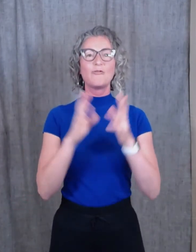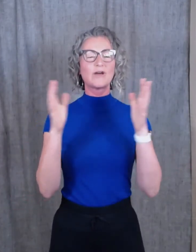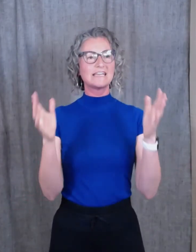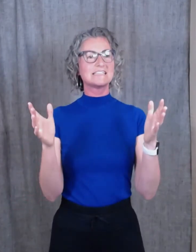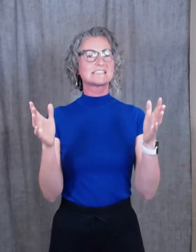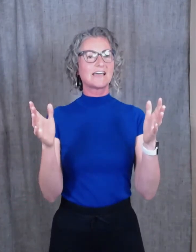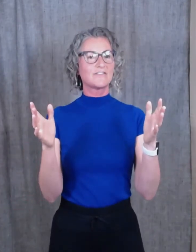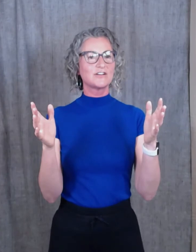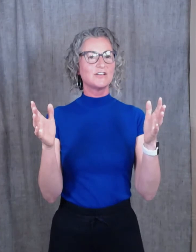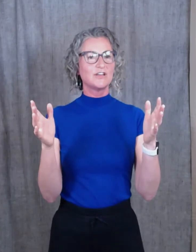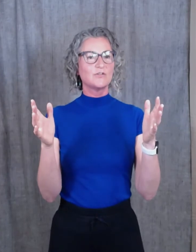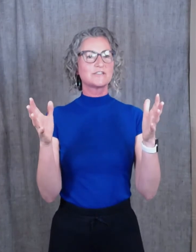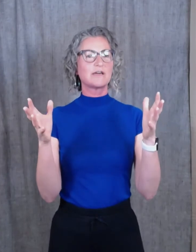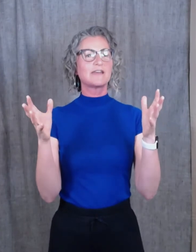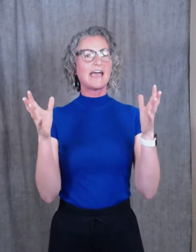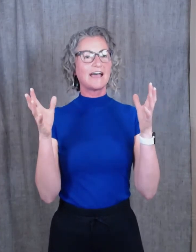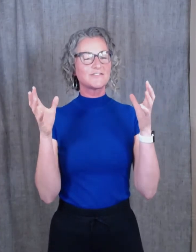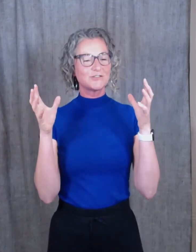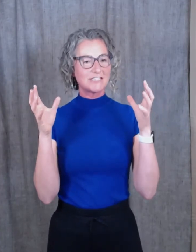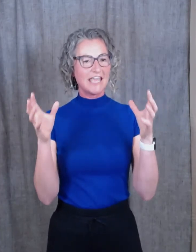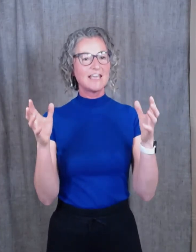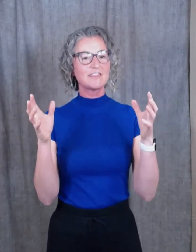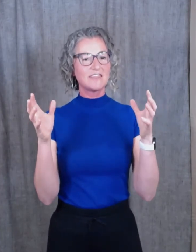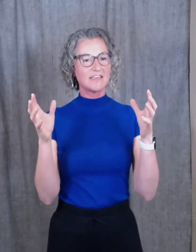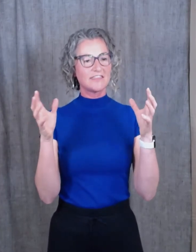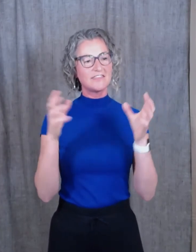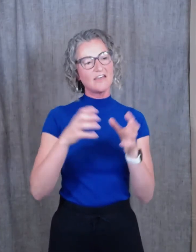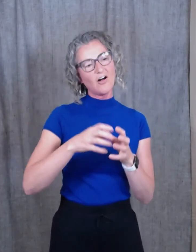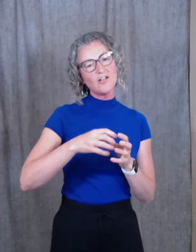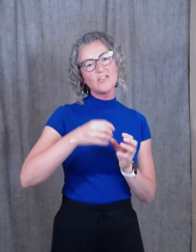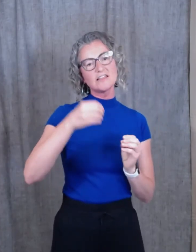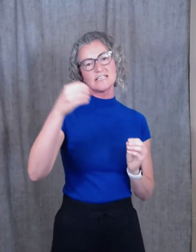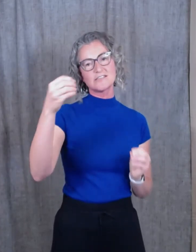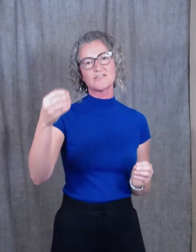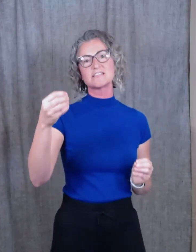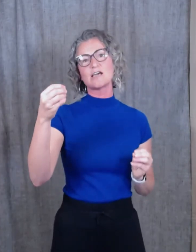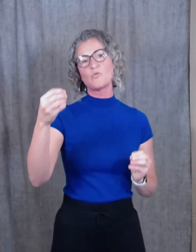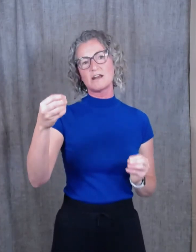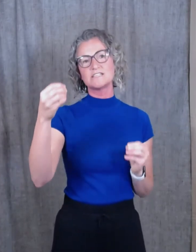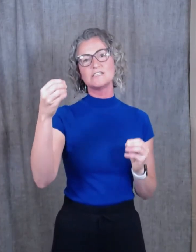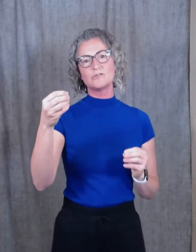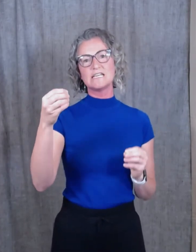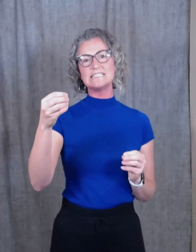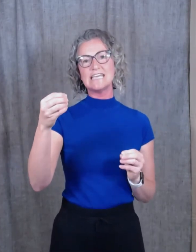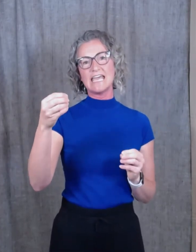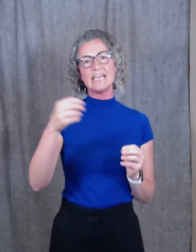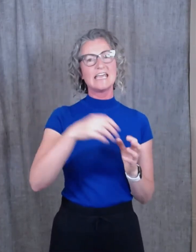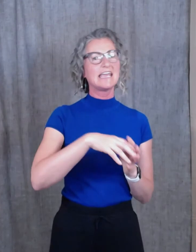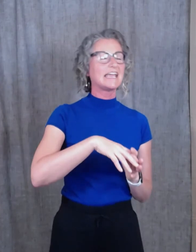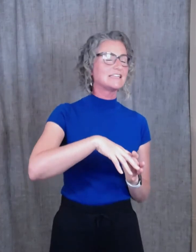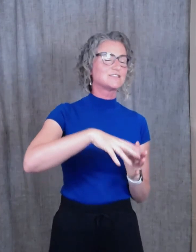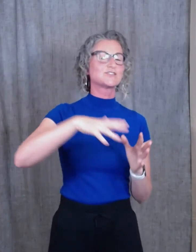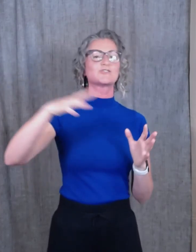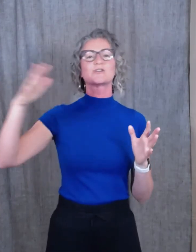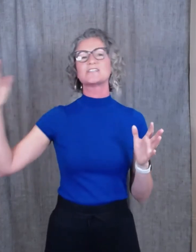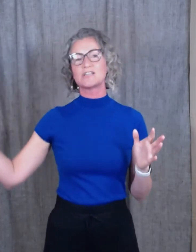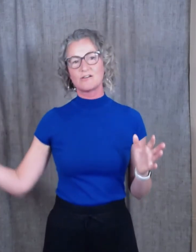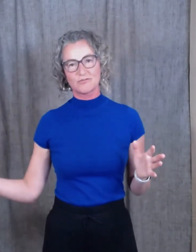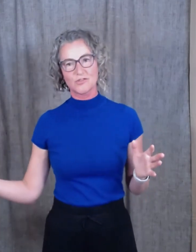what I discovered was I would have to take the all the list of things I wanted to do in a day and stretch it out for the